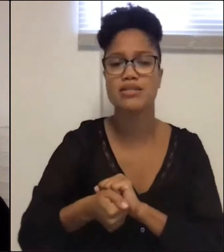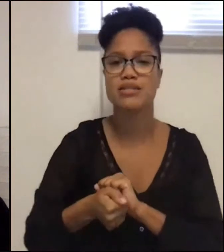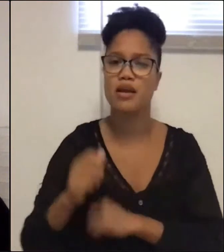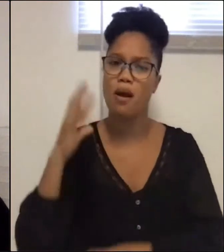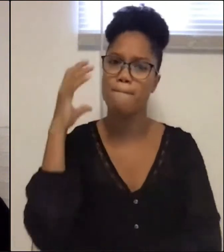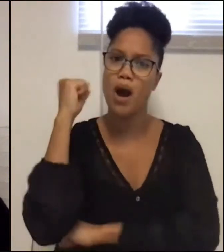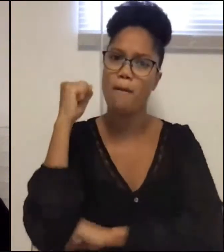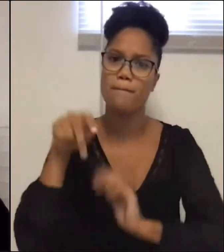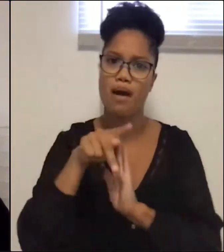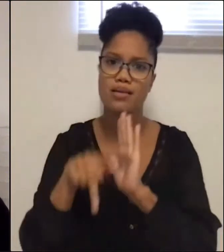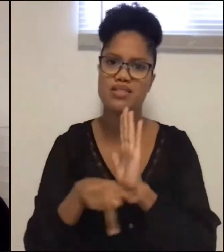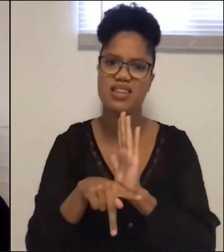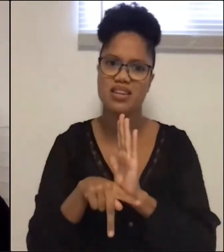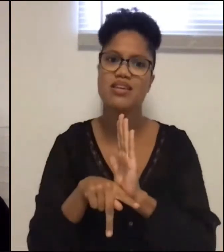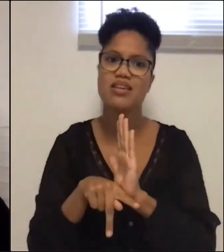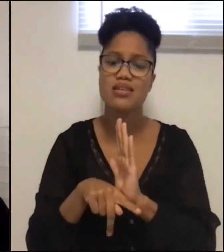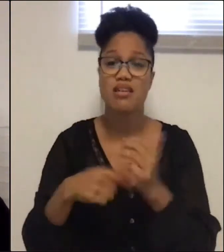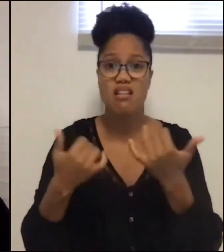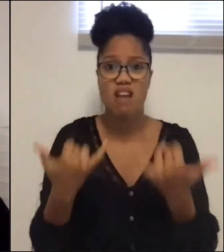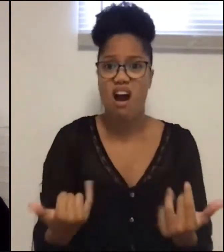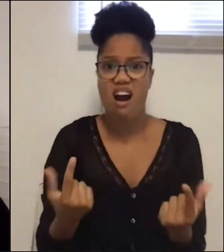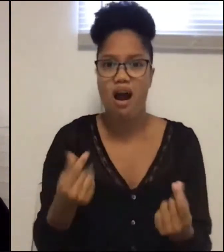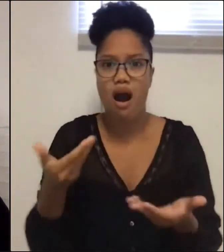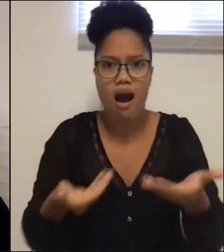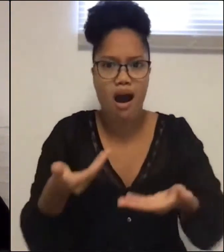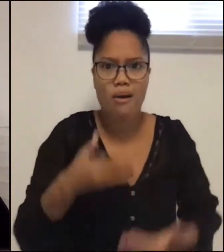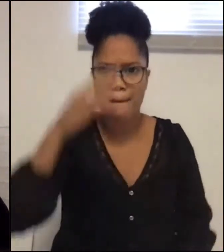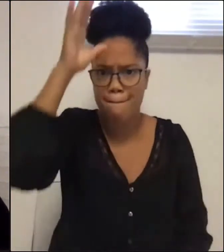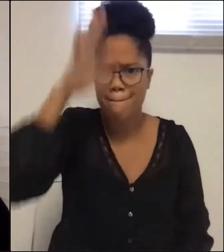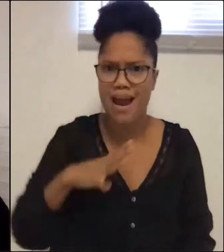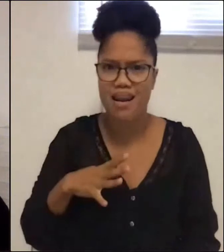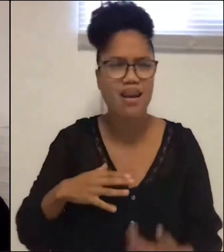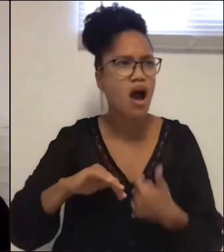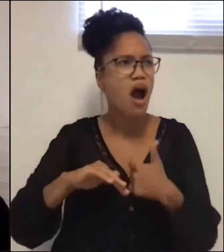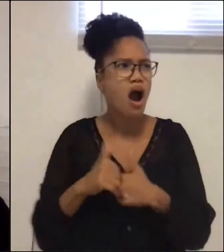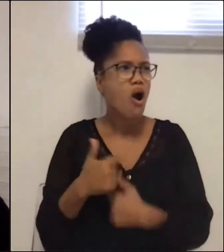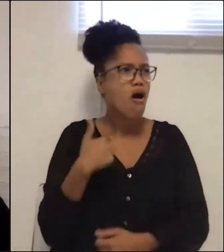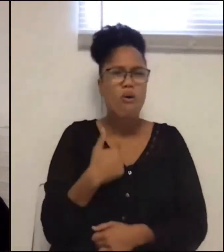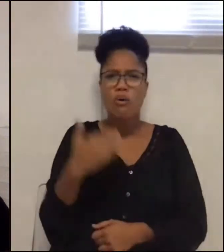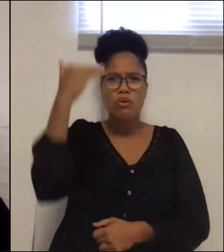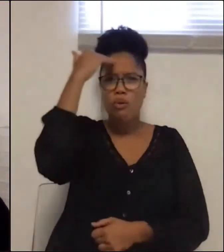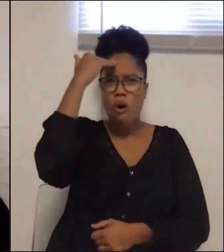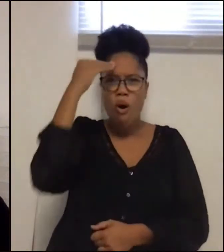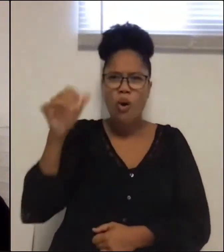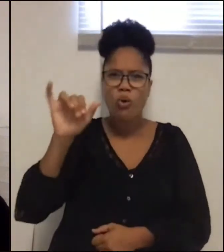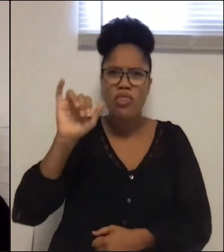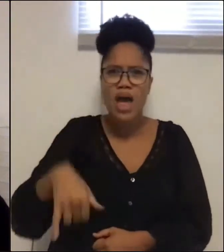and taken to hiring men? How could I have known the slippery slope of